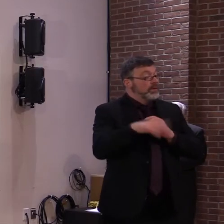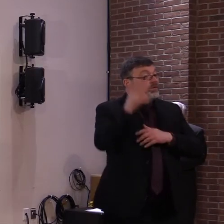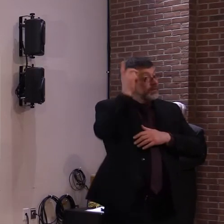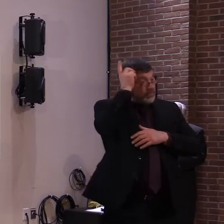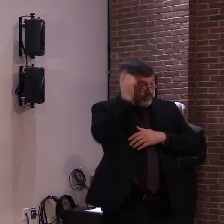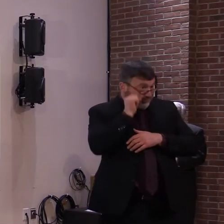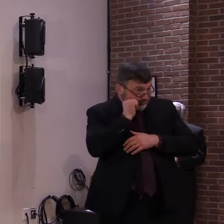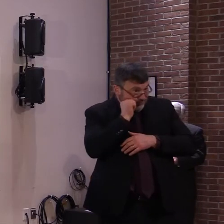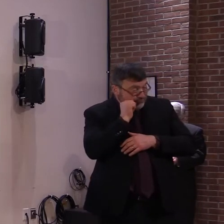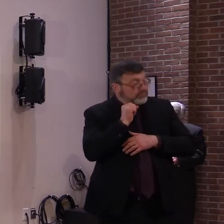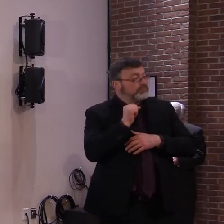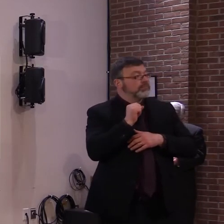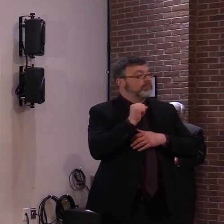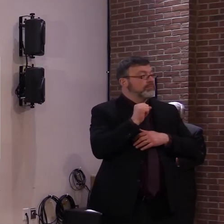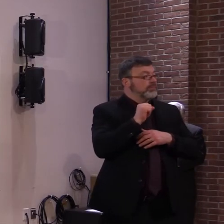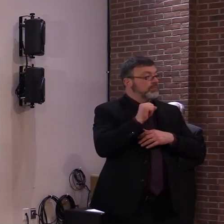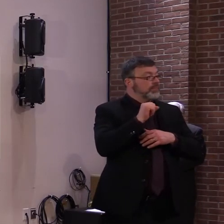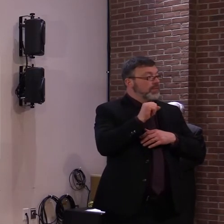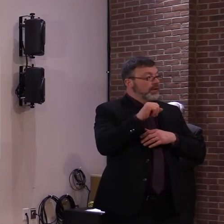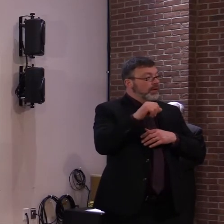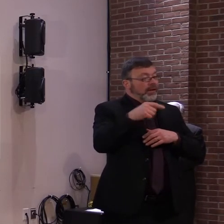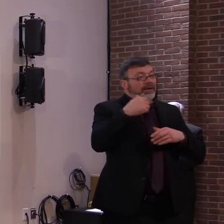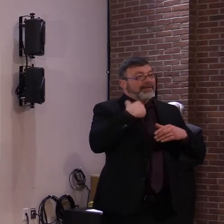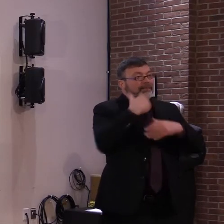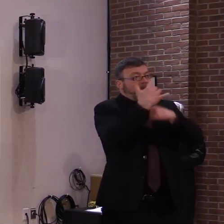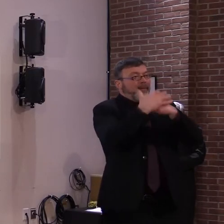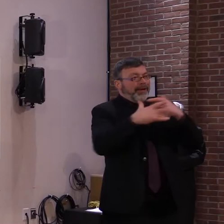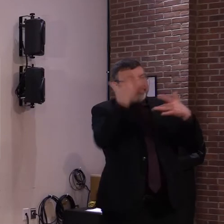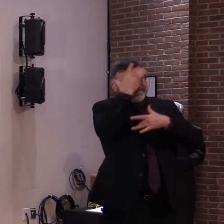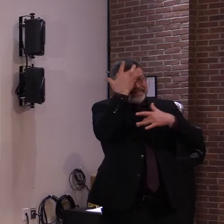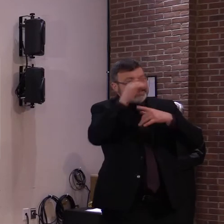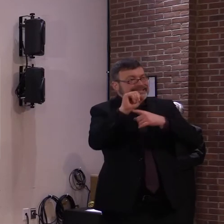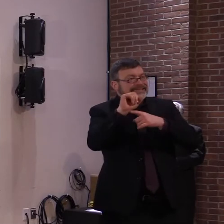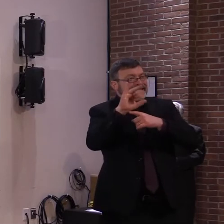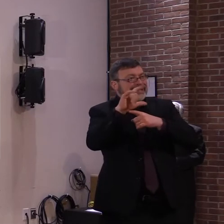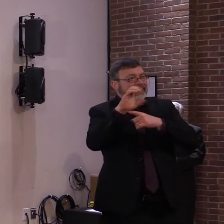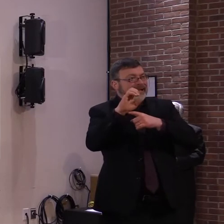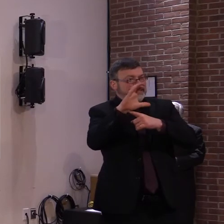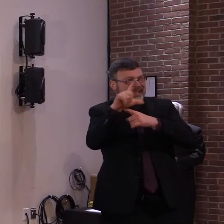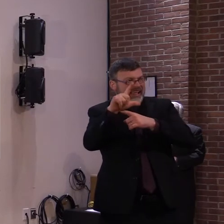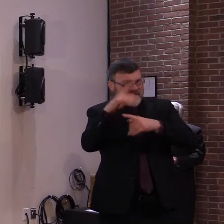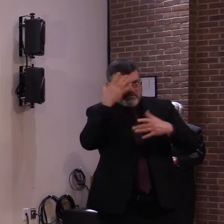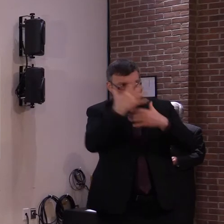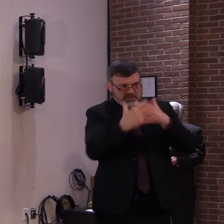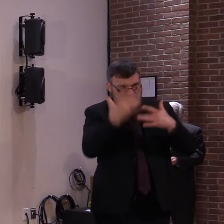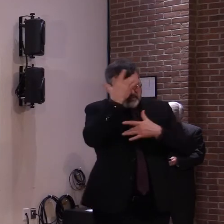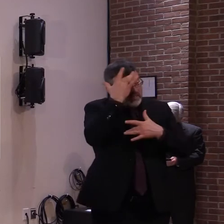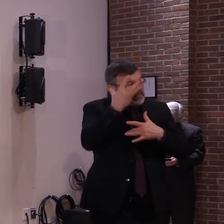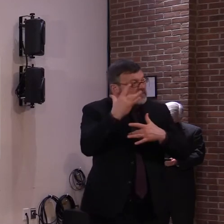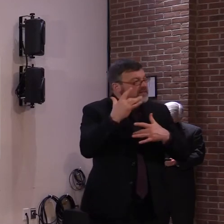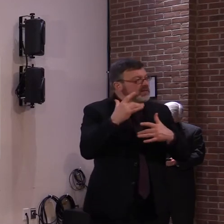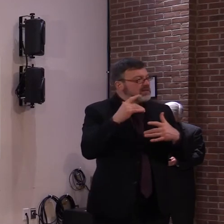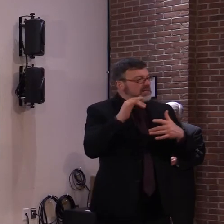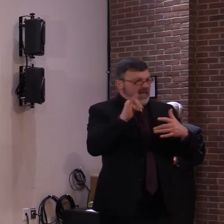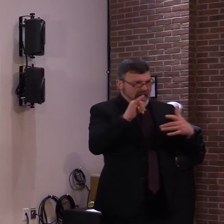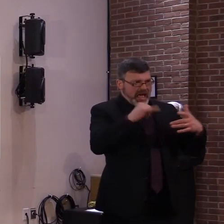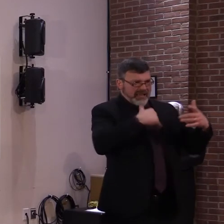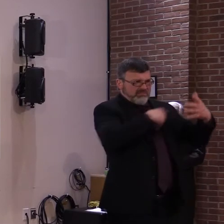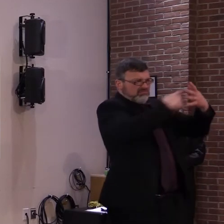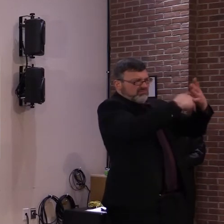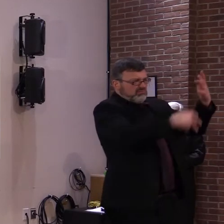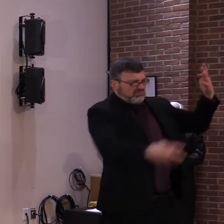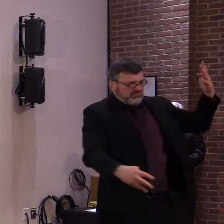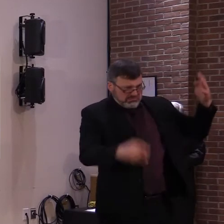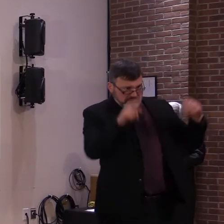We are also, as I've told you previously, very committed to addressing the historical and current factors that contribute